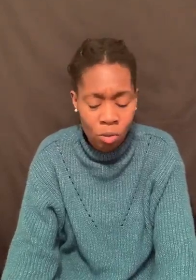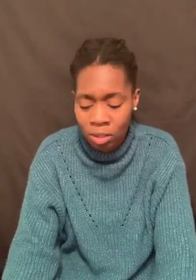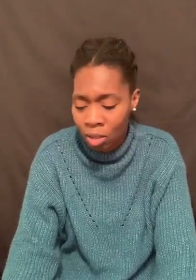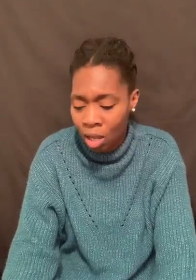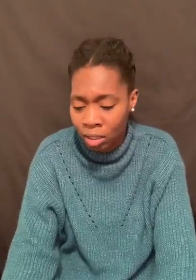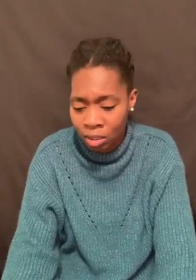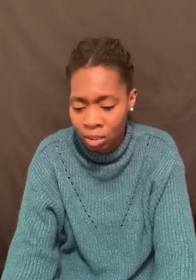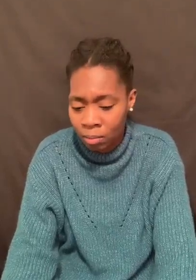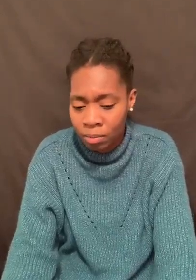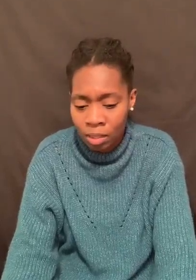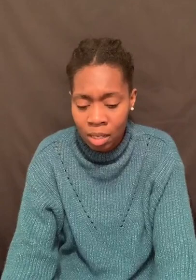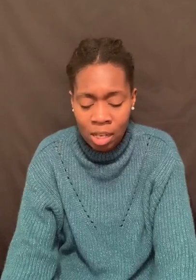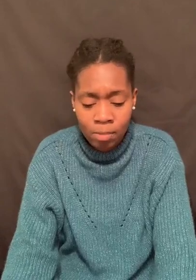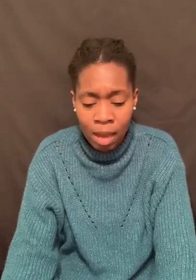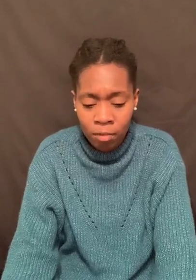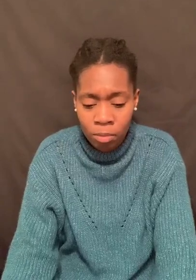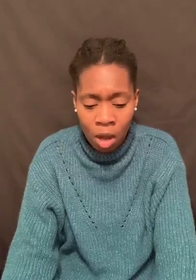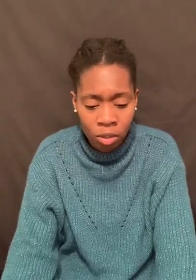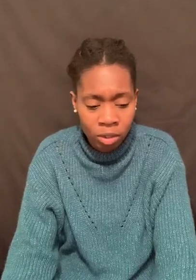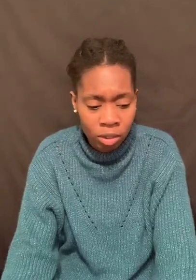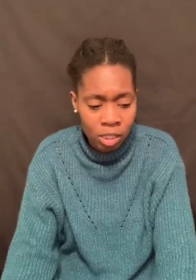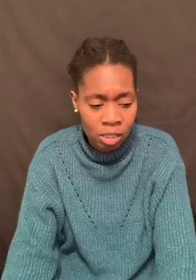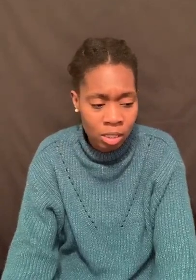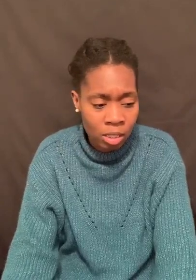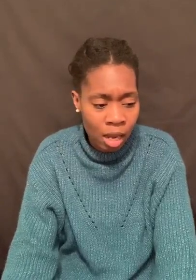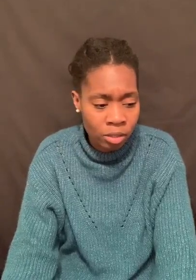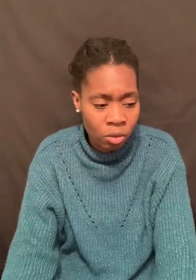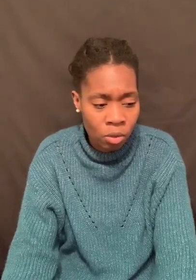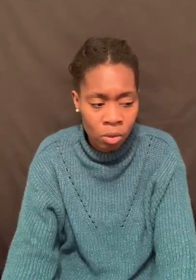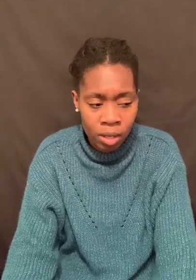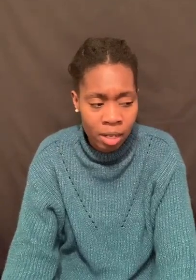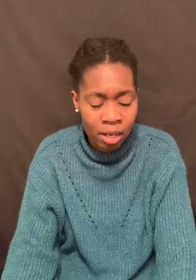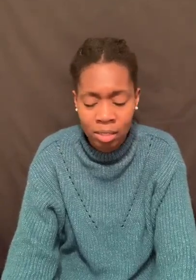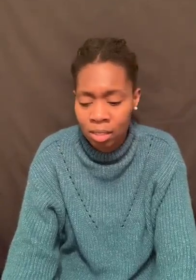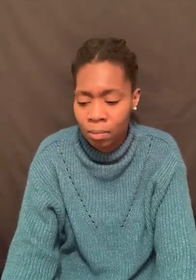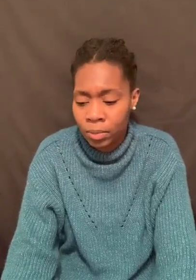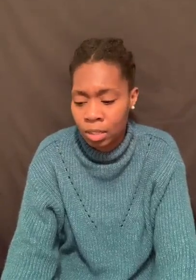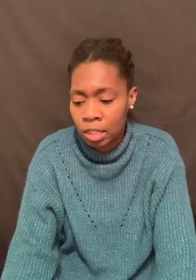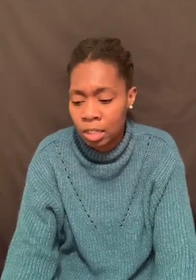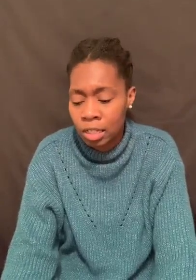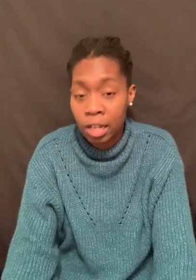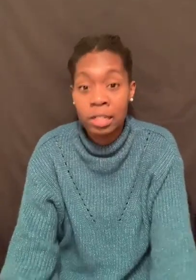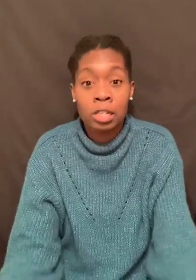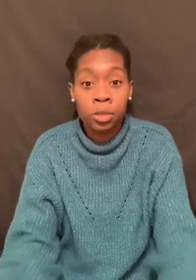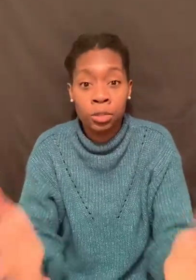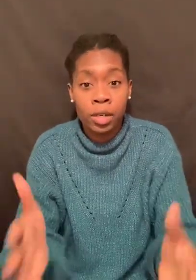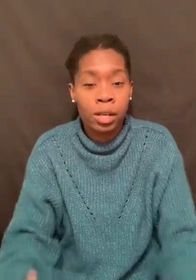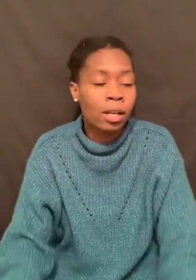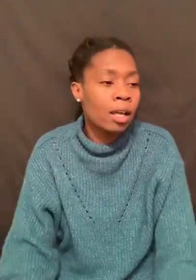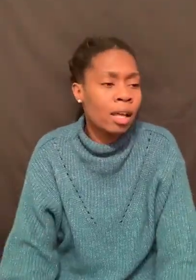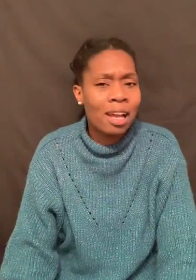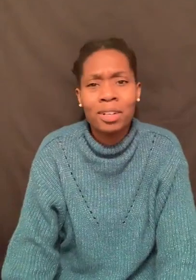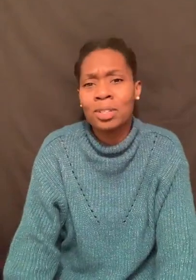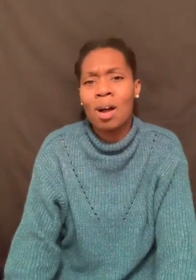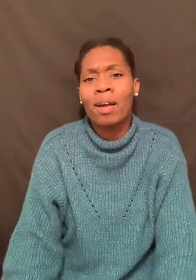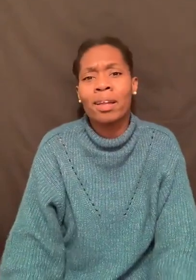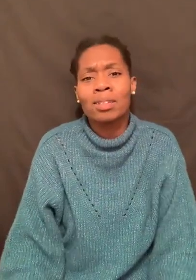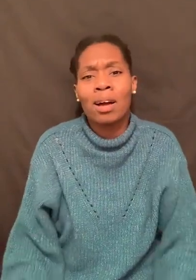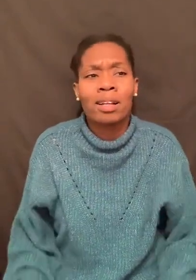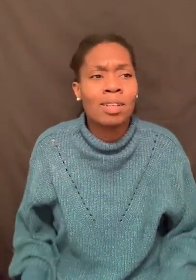school, one is in college. And he's back from college. And he's in high school. And he gets, he's at this retreat. And they're just talking, talking,